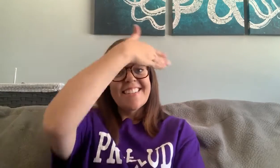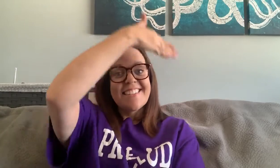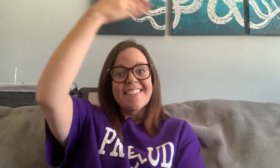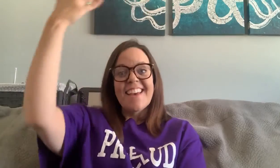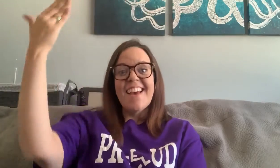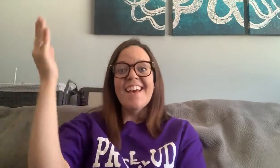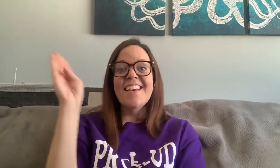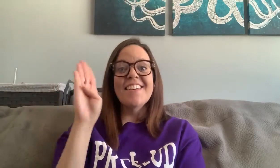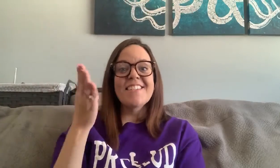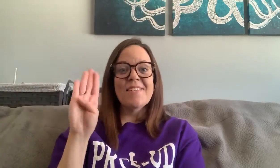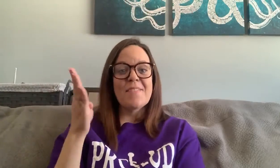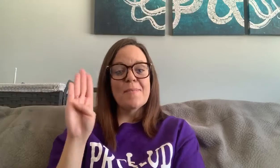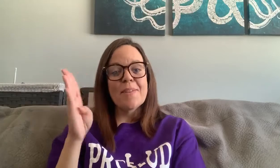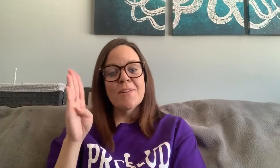skies of blue,